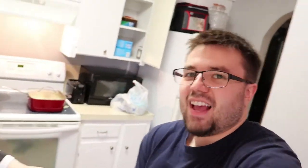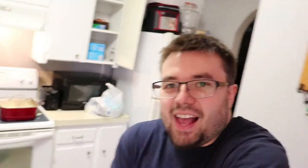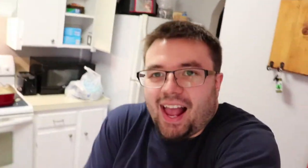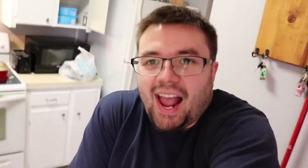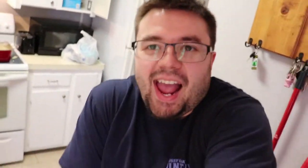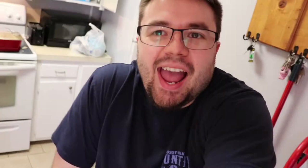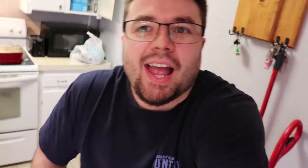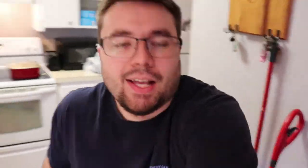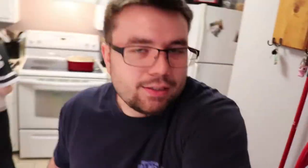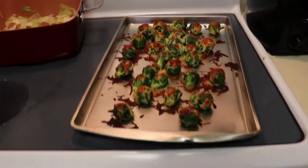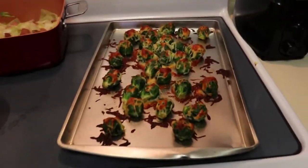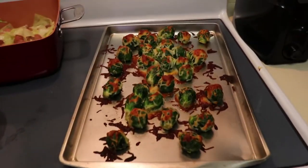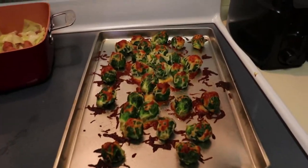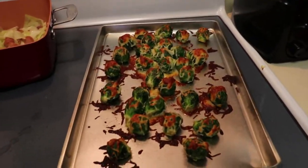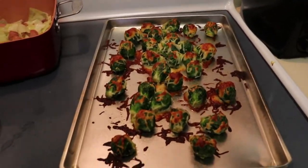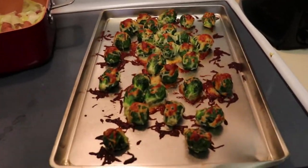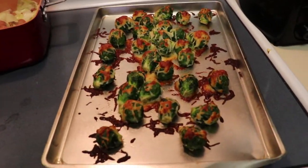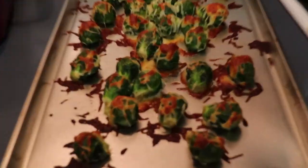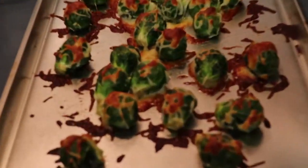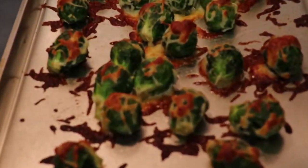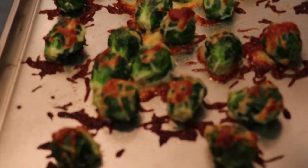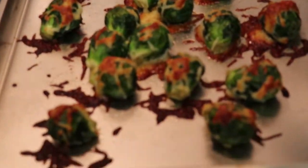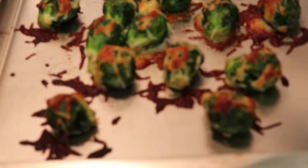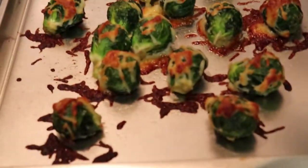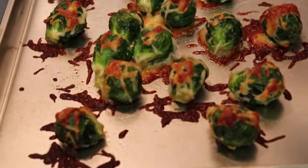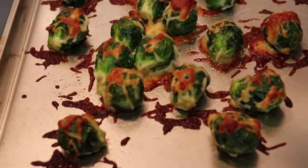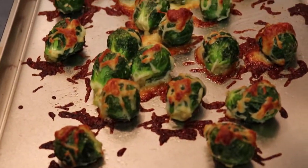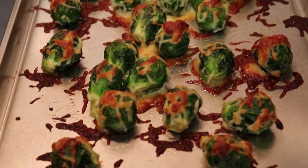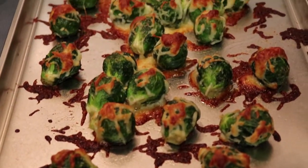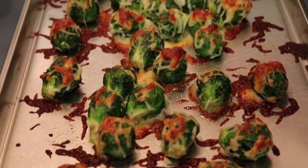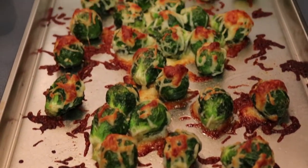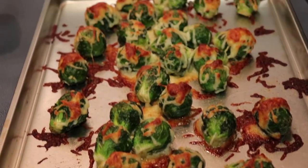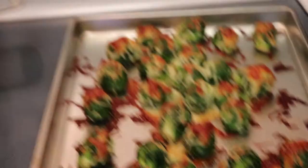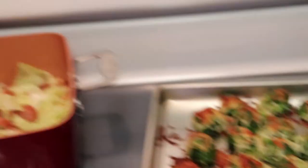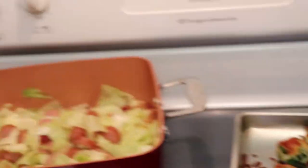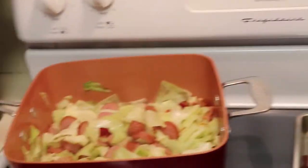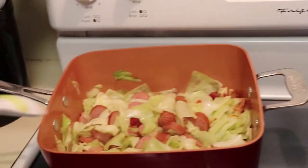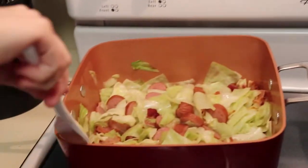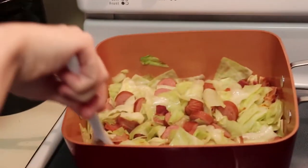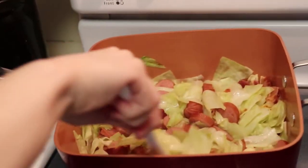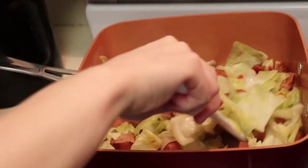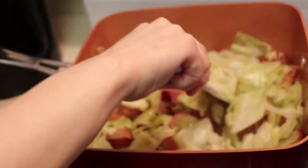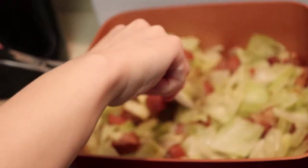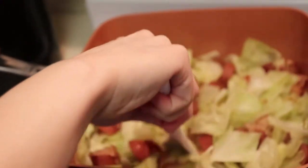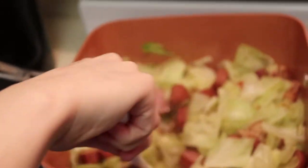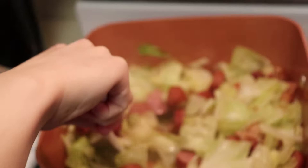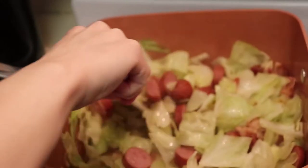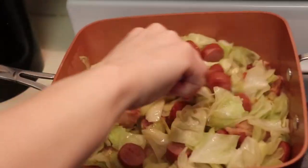ah oooooh look at that oh yeah